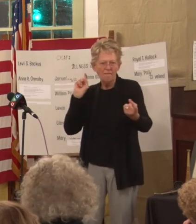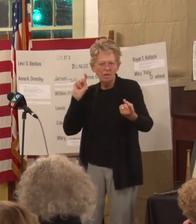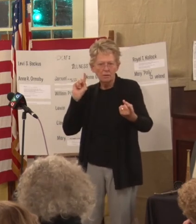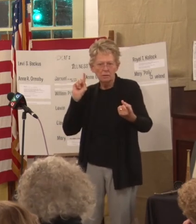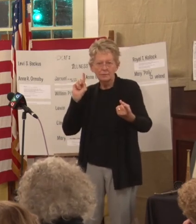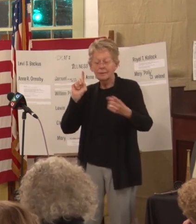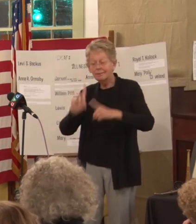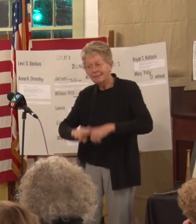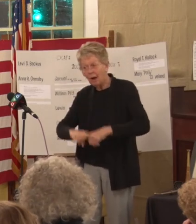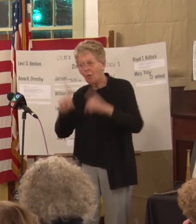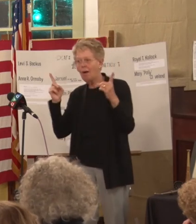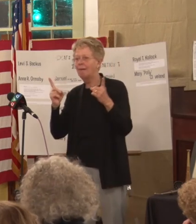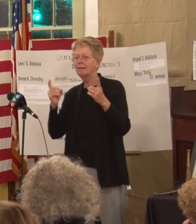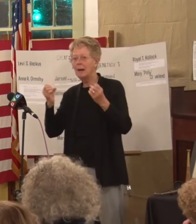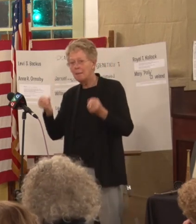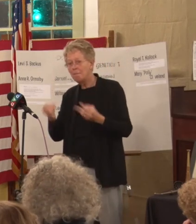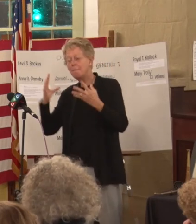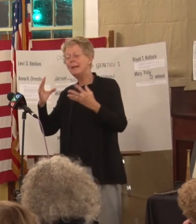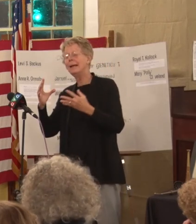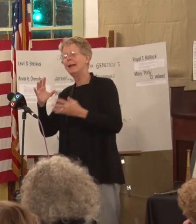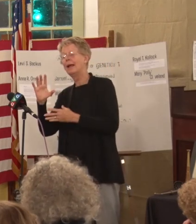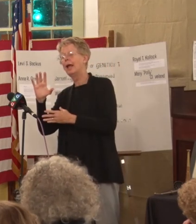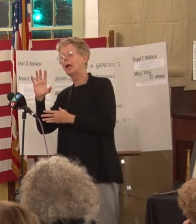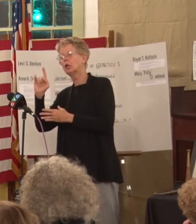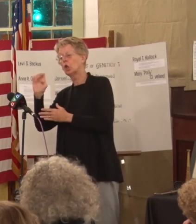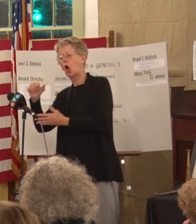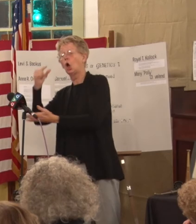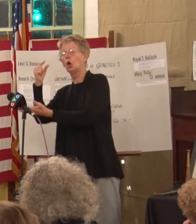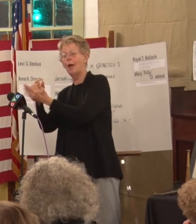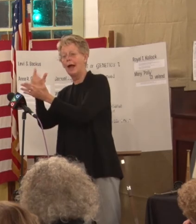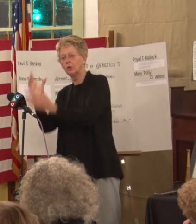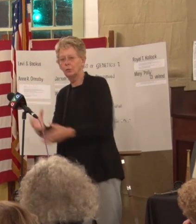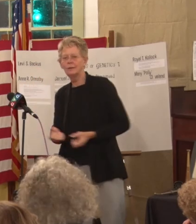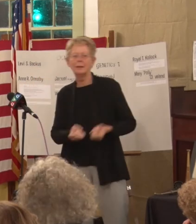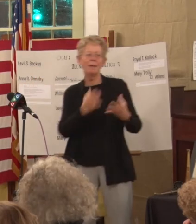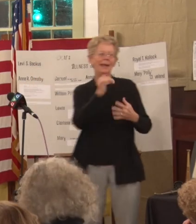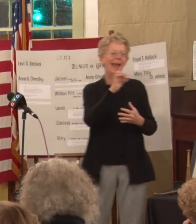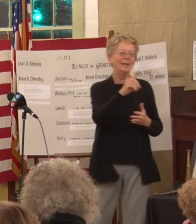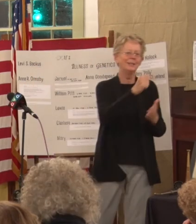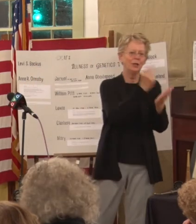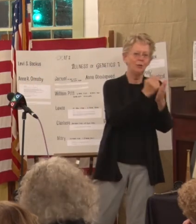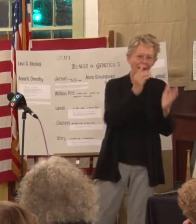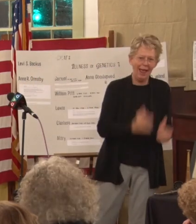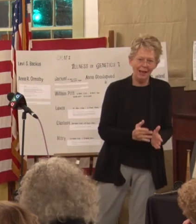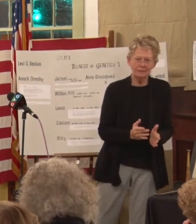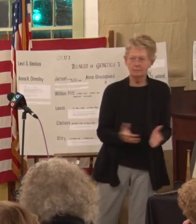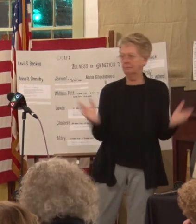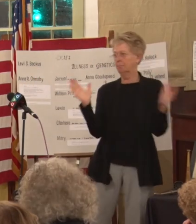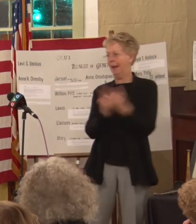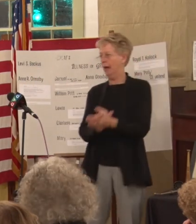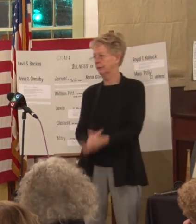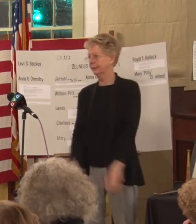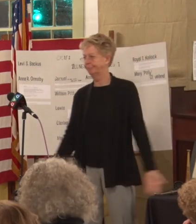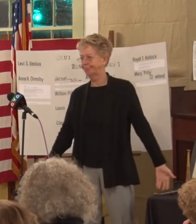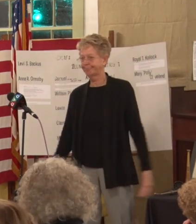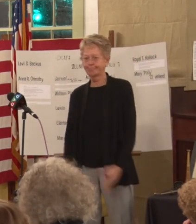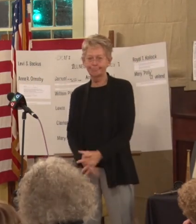many of the graduates from Clark and many of the graduates from ASD got married so